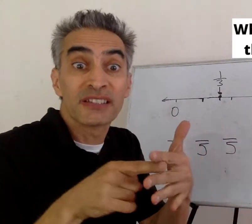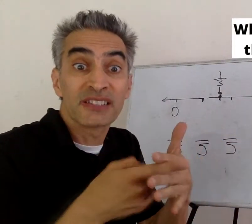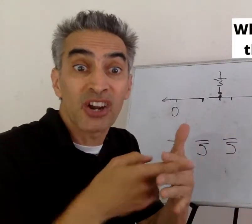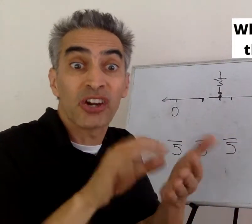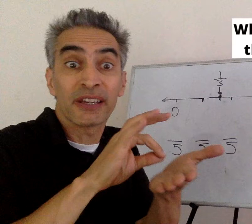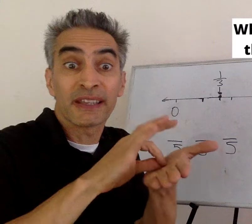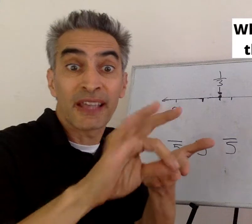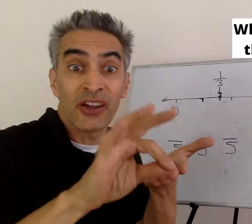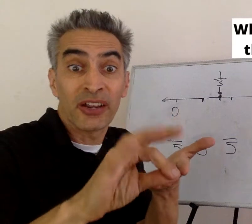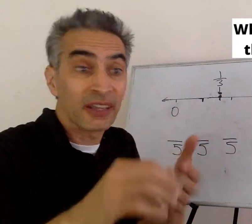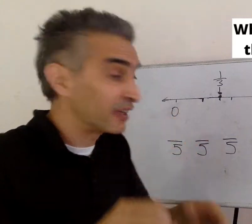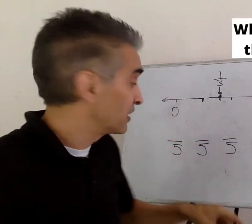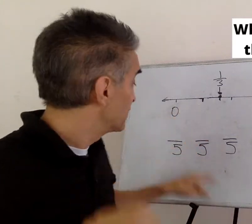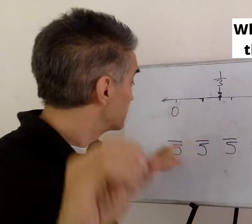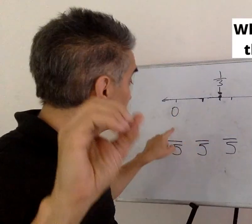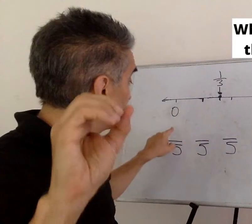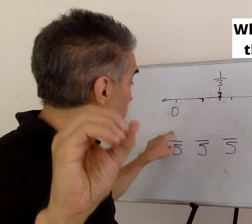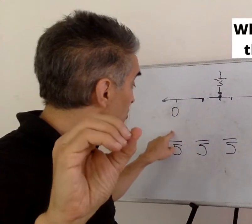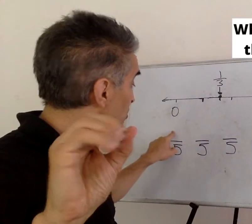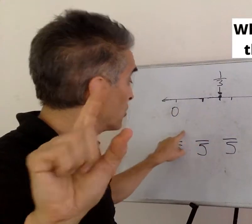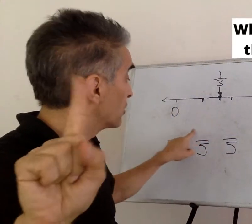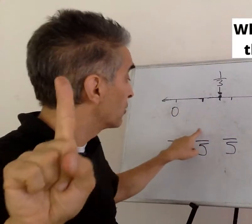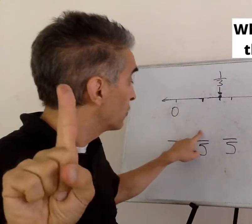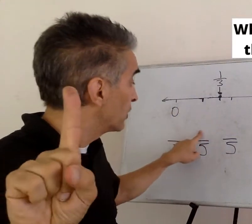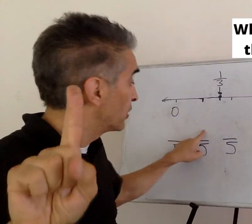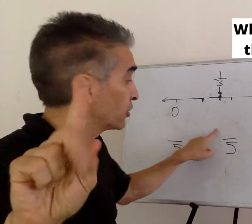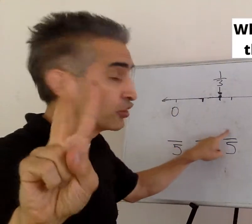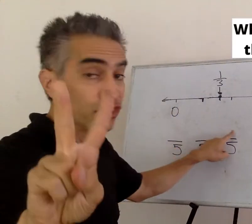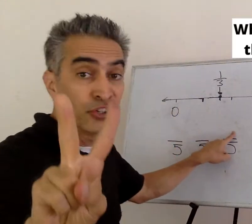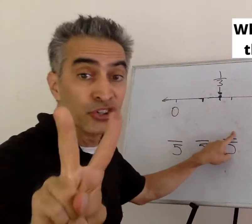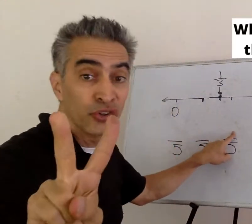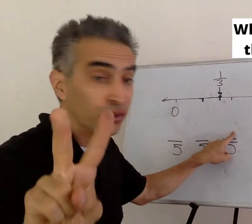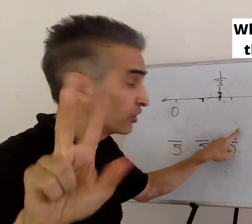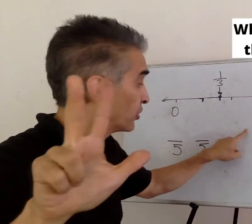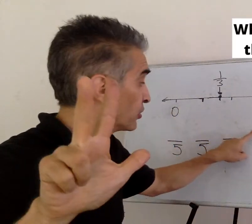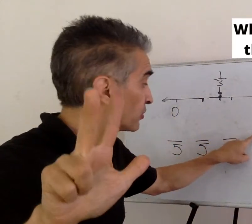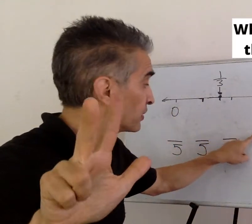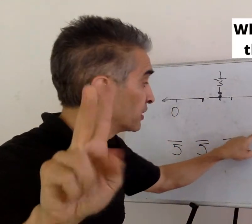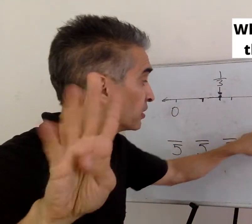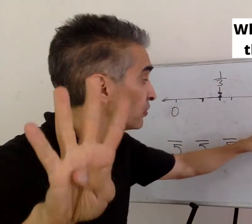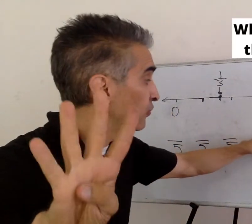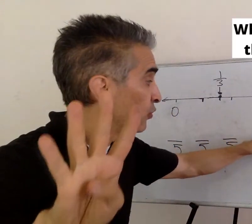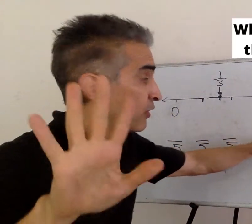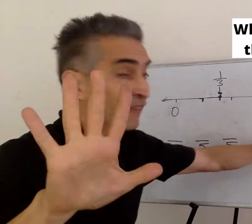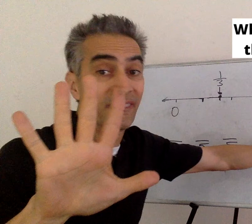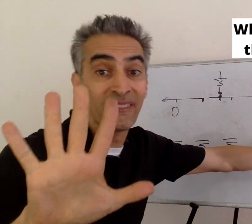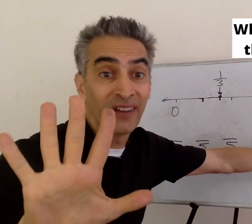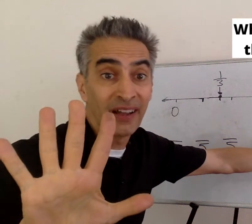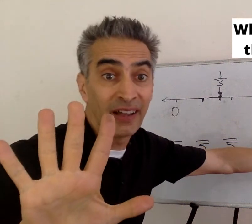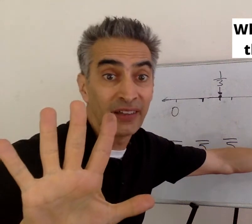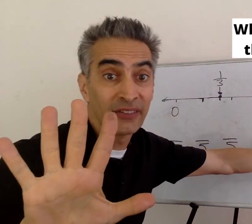Now start counting. Zero, one, two, three, four, five.